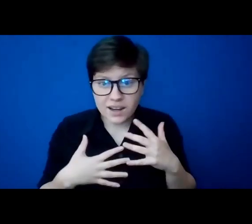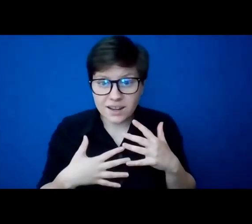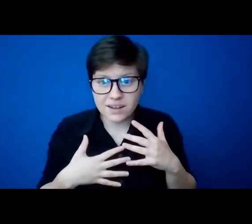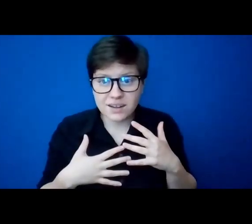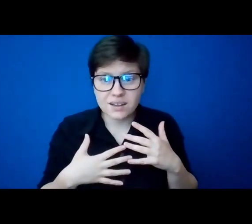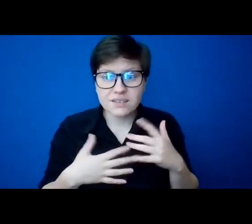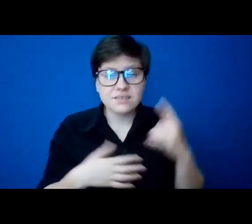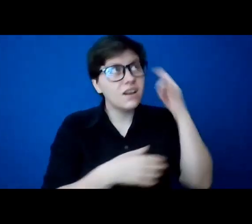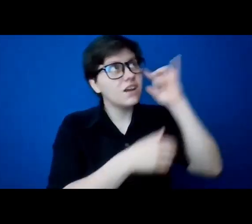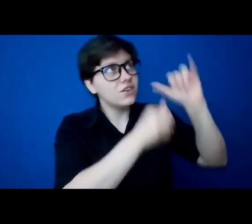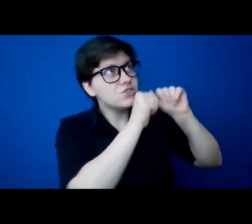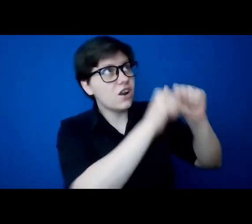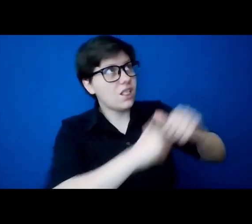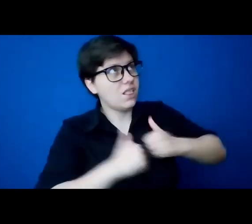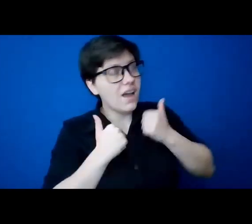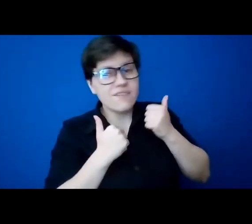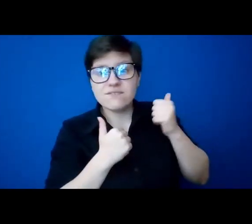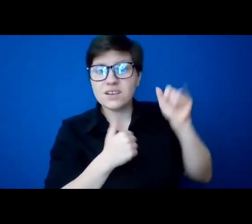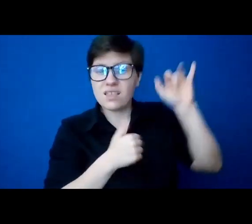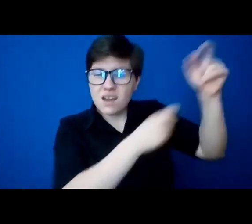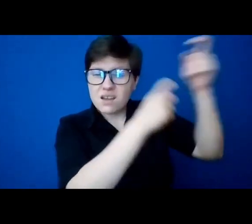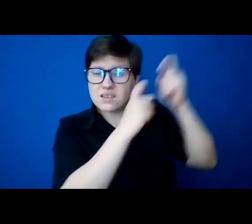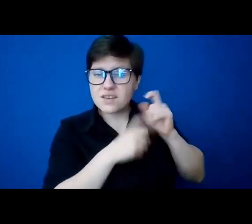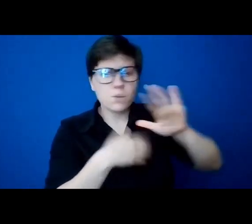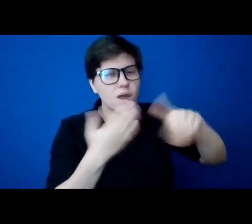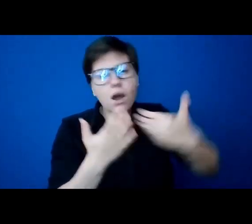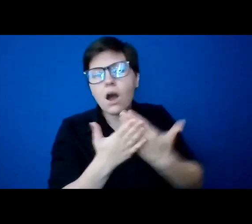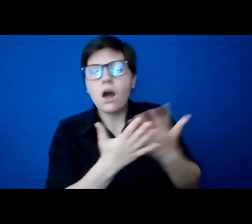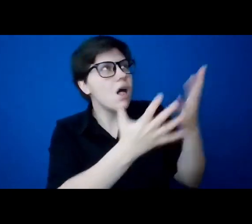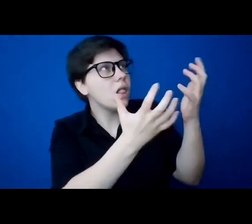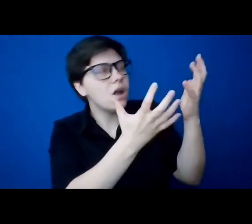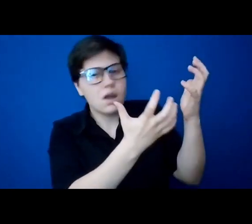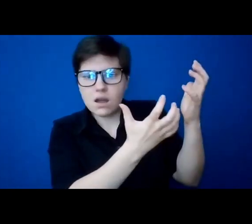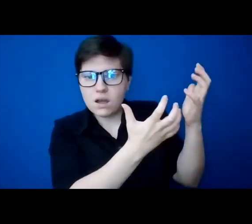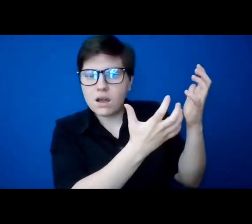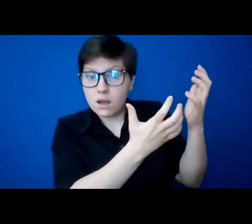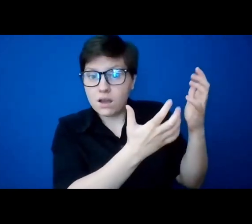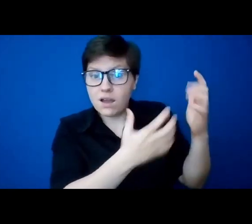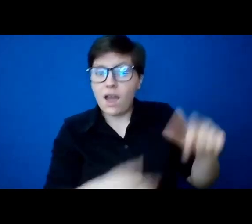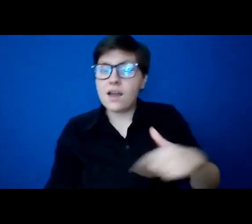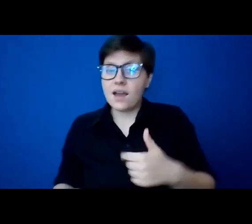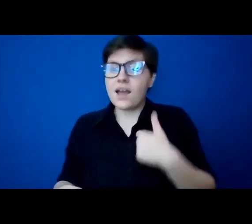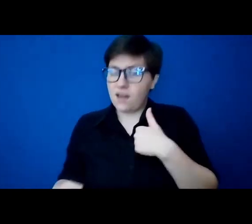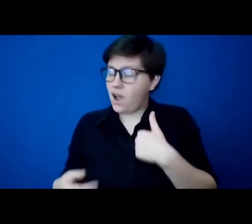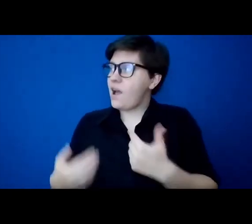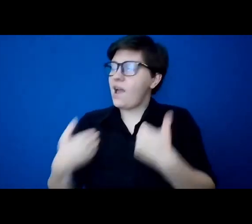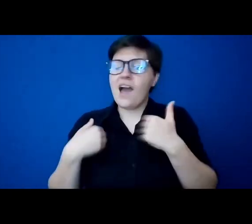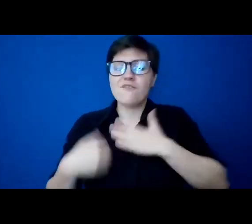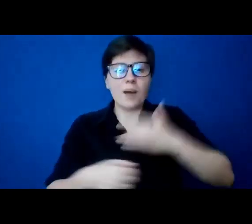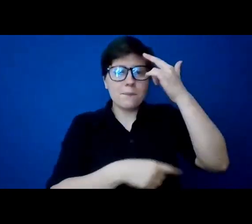Eternal life is the gift that all of us yearn for. And I have my brother Georgie.